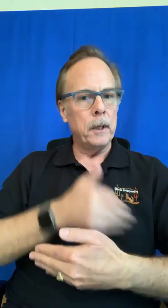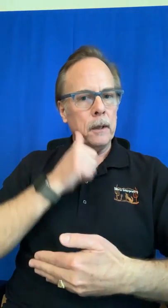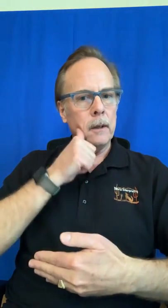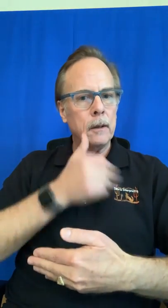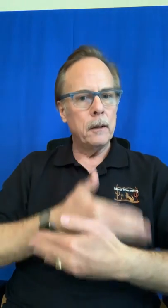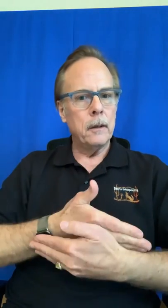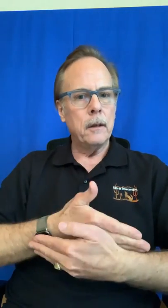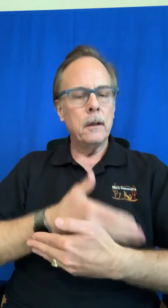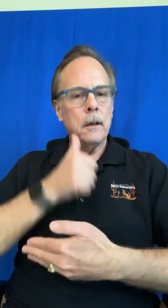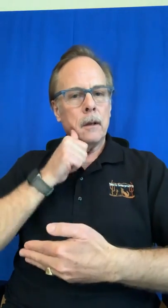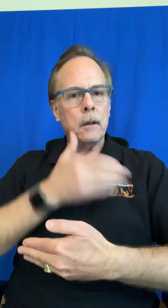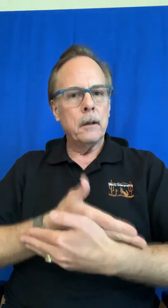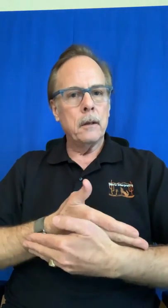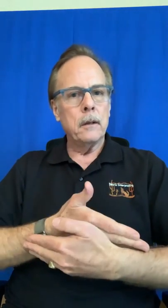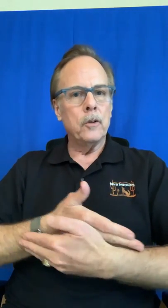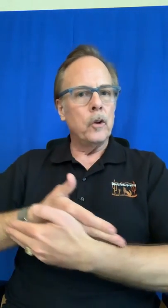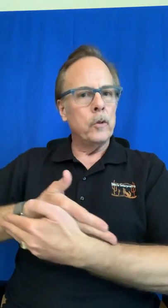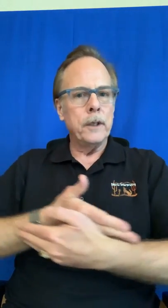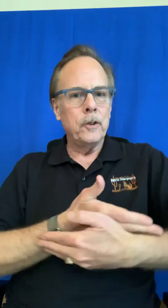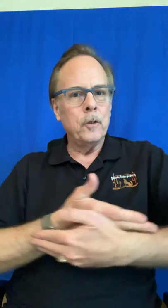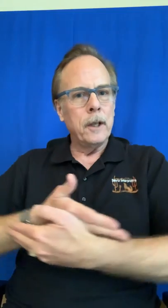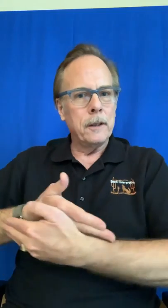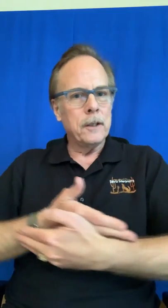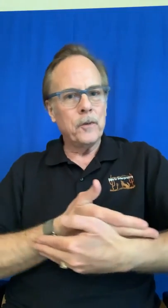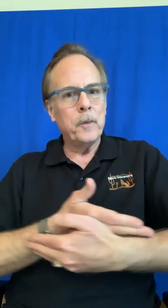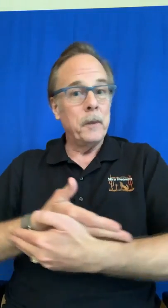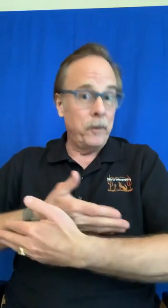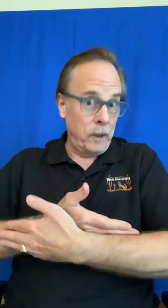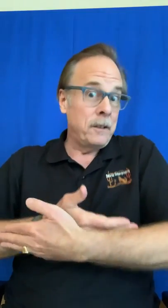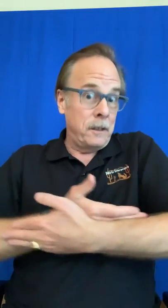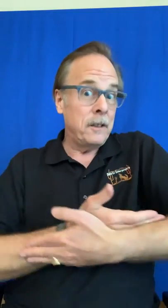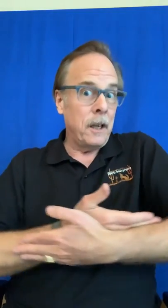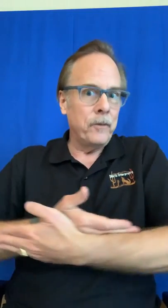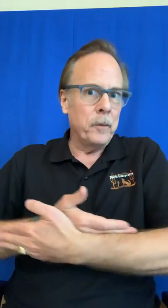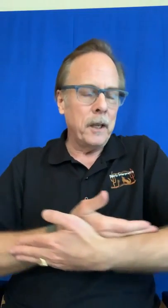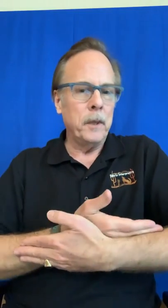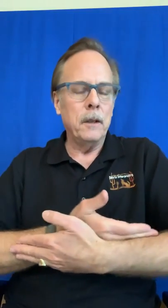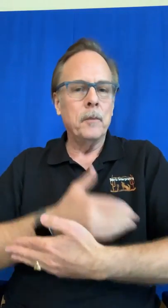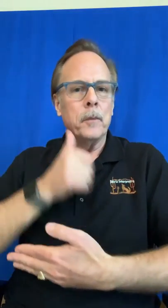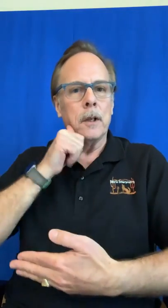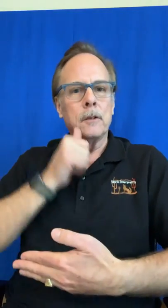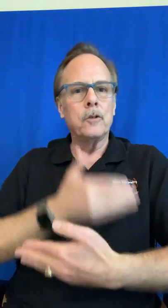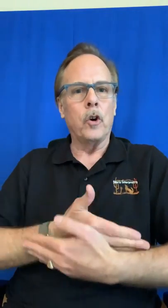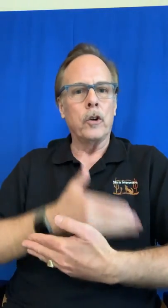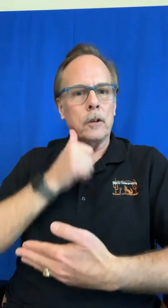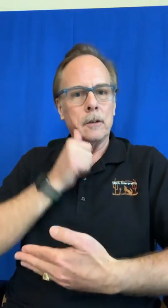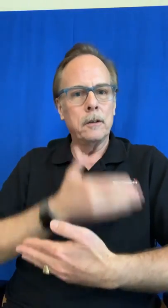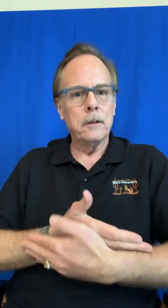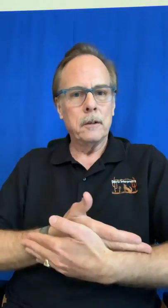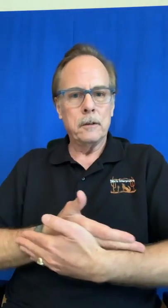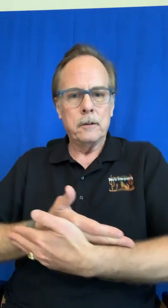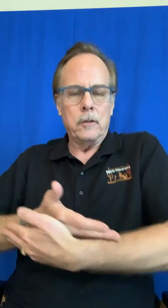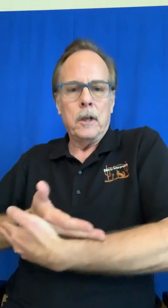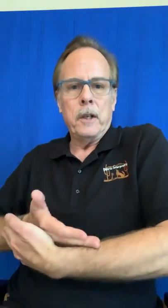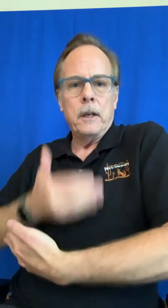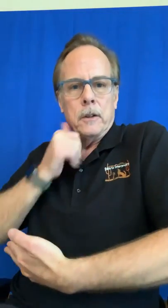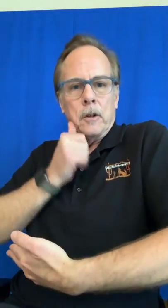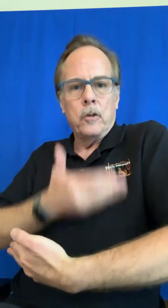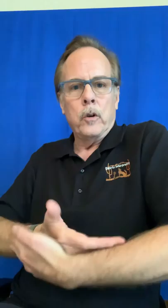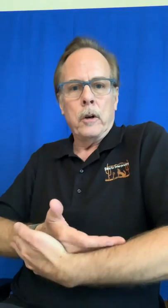you don't need to do like this for baby even this is a sign for baby the daughter so coming down to the crook of